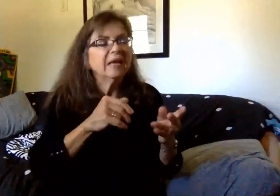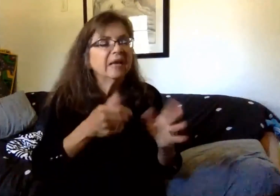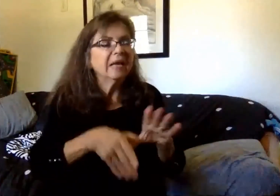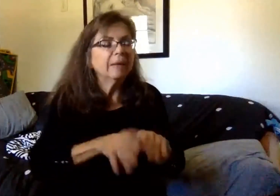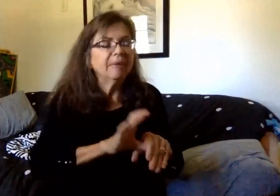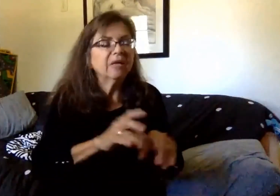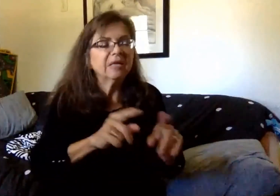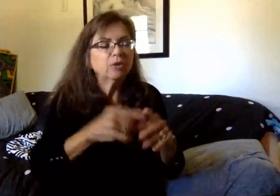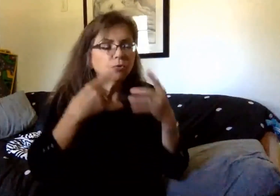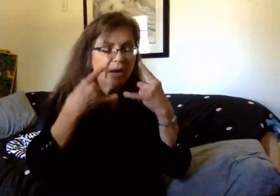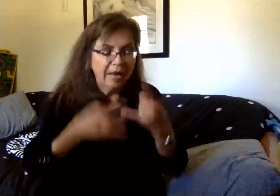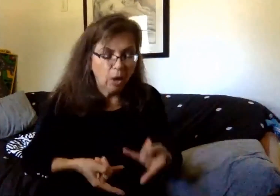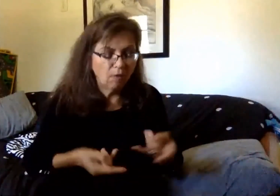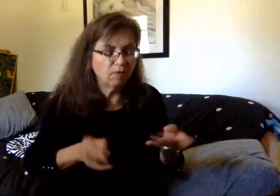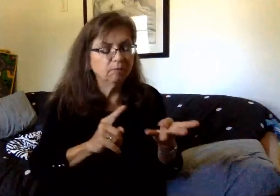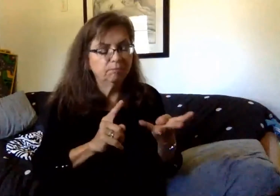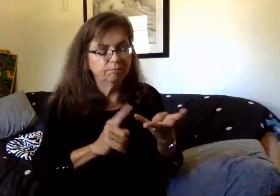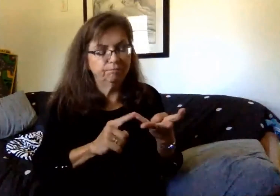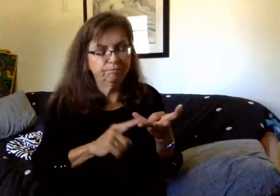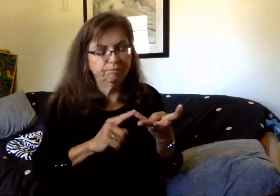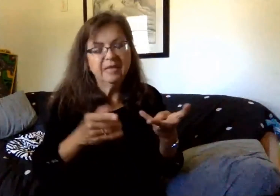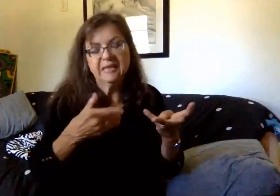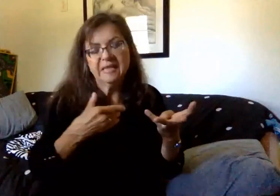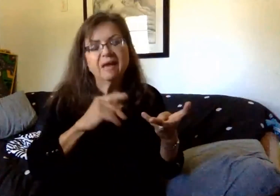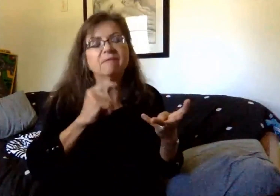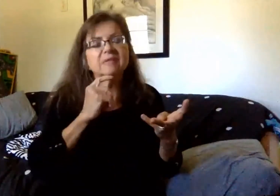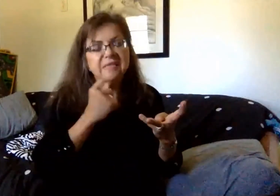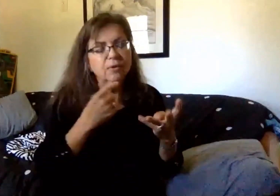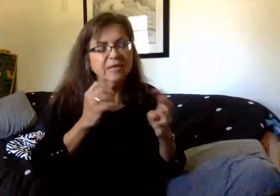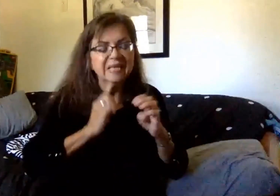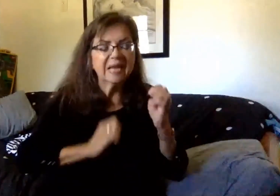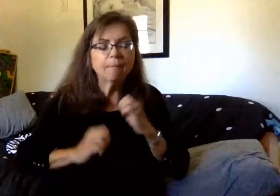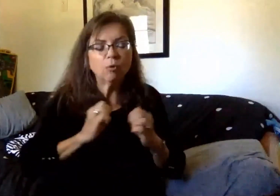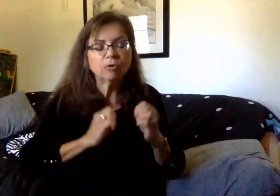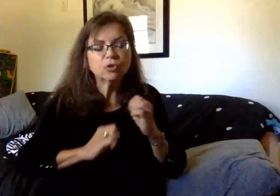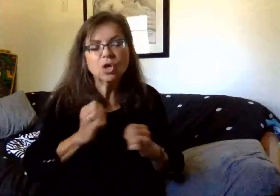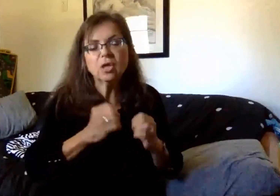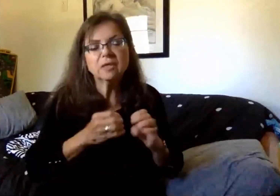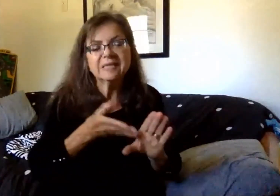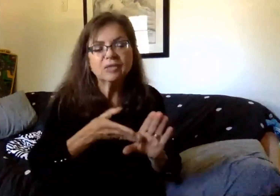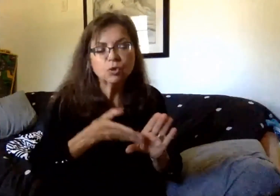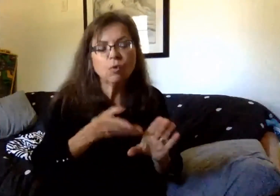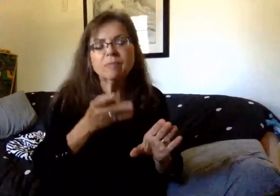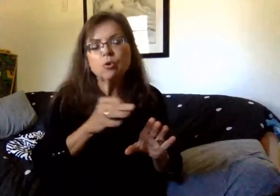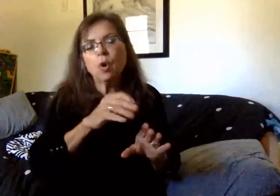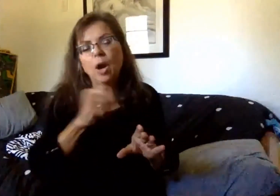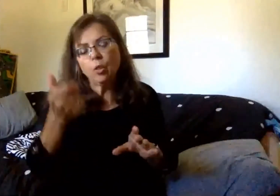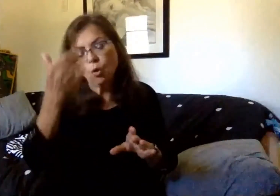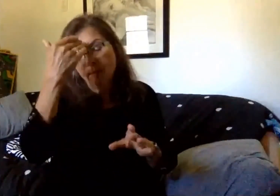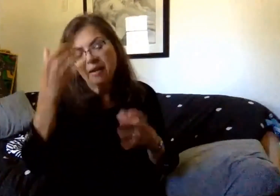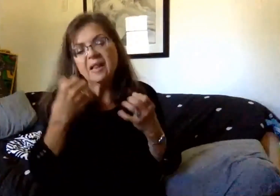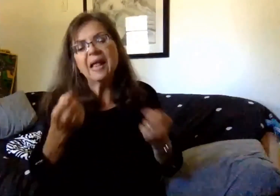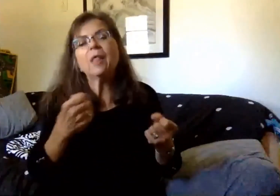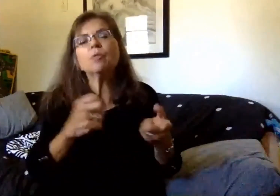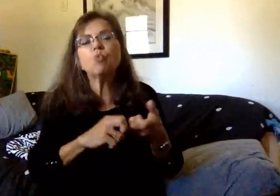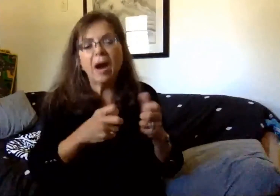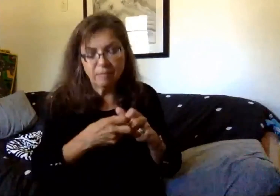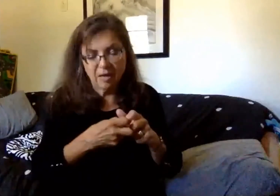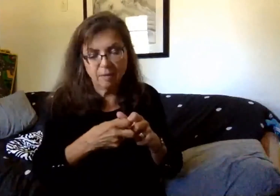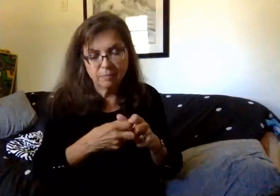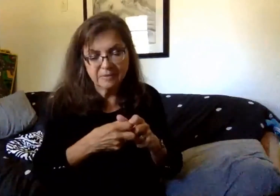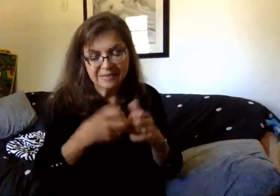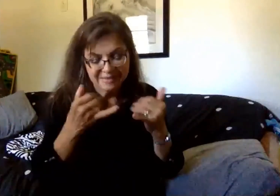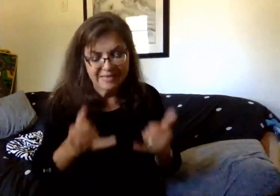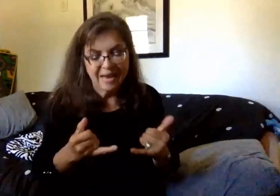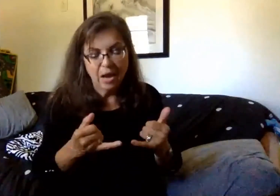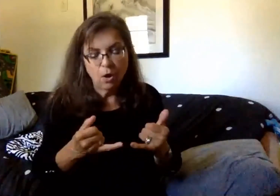Or a child with a diagnosis of serious emotional disturbance or with other significant mental health problem currently in the care